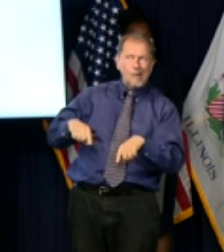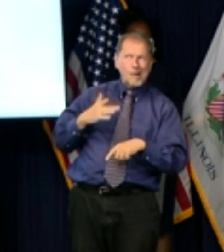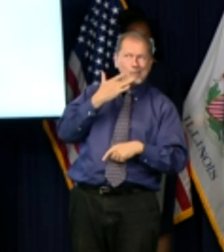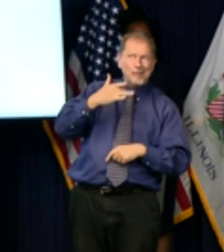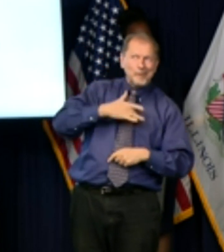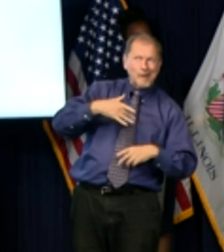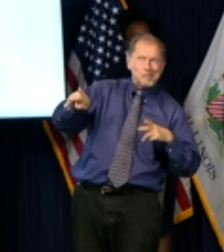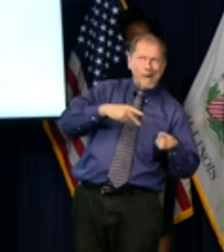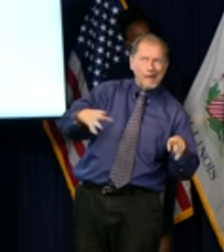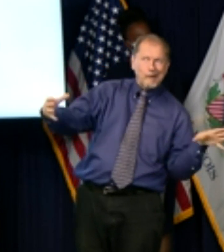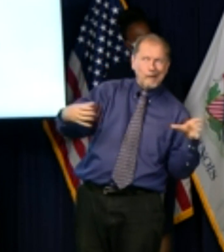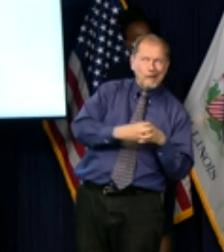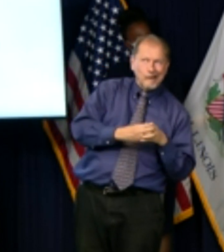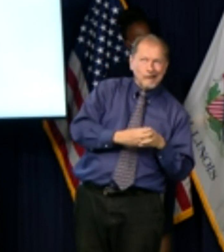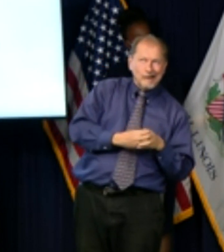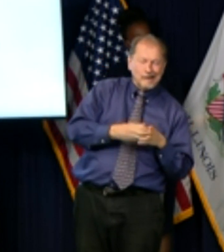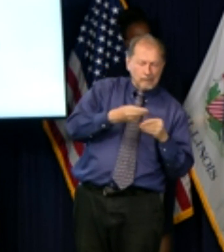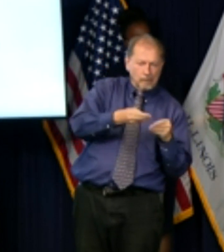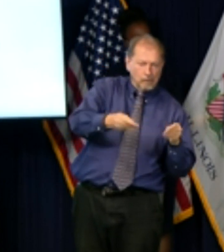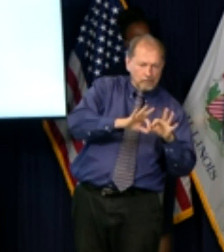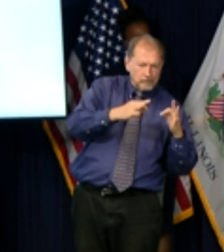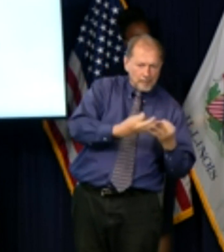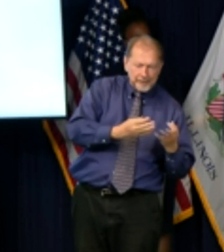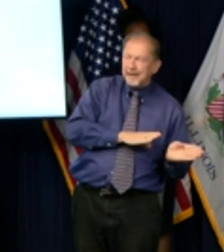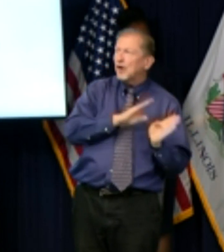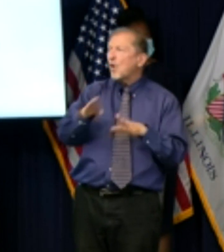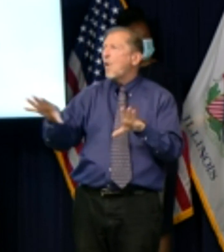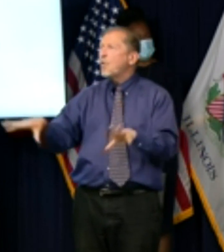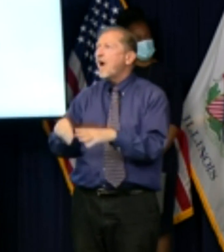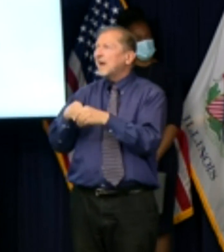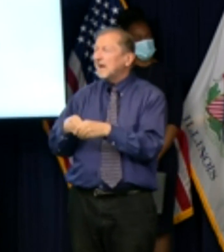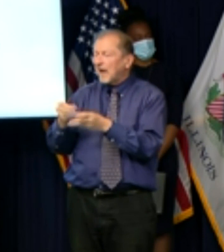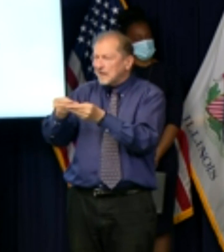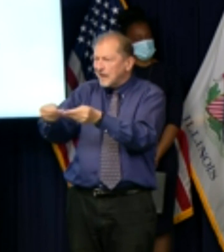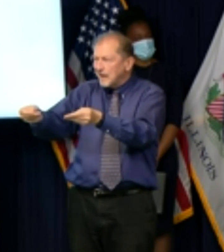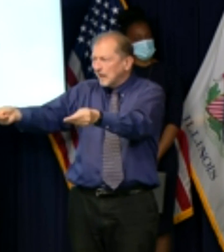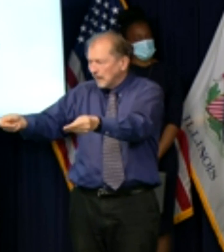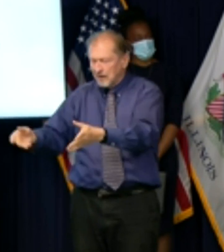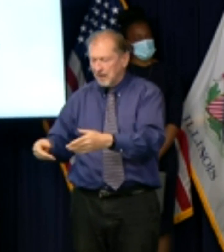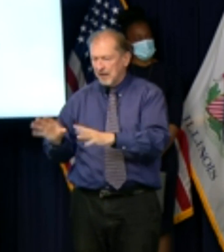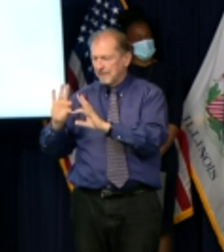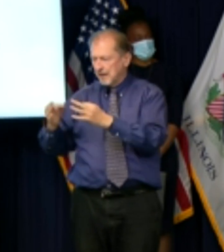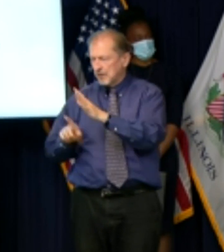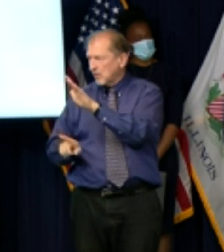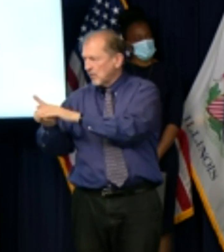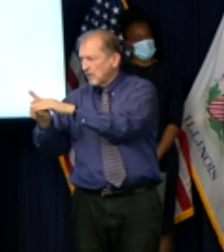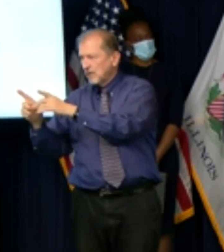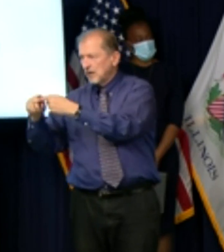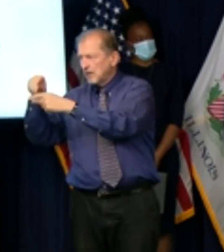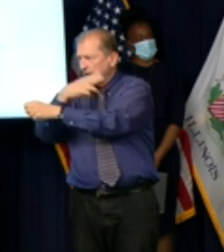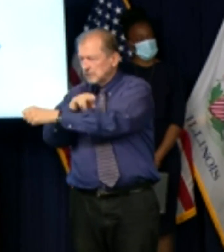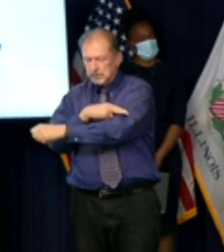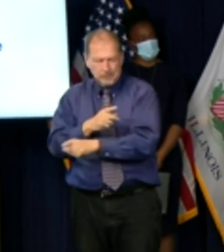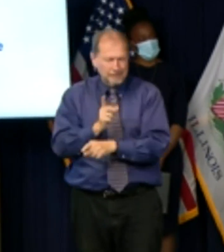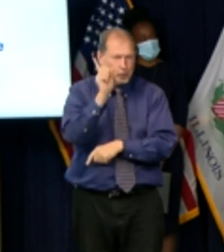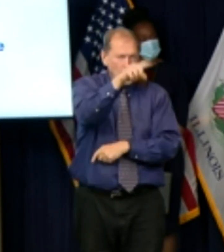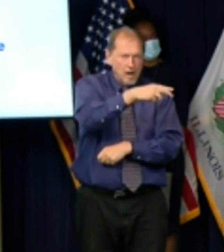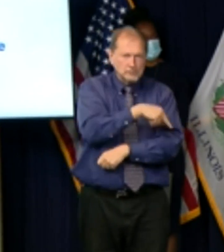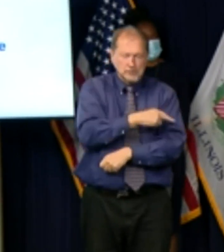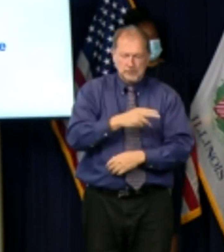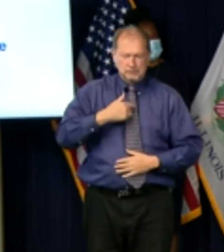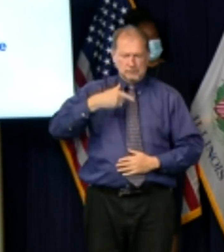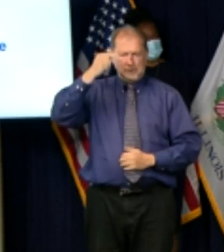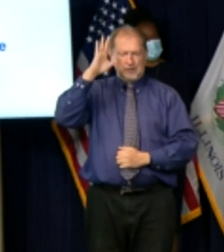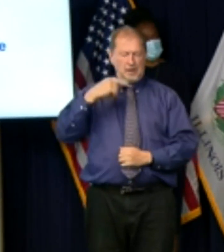family members those family members ending up in the hospital so that's one frustration is that we you know we see it and we say oh my god you